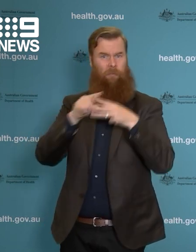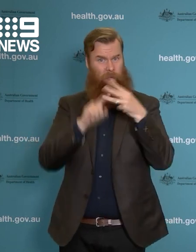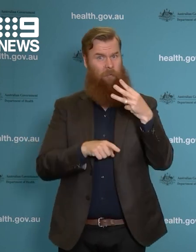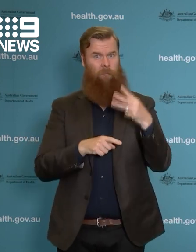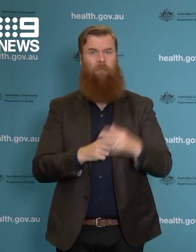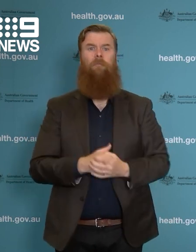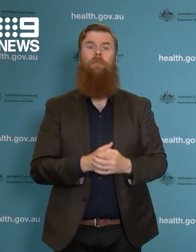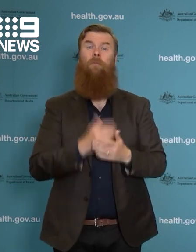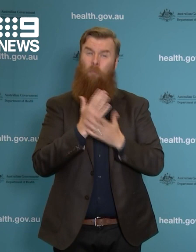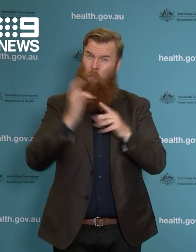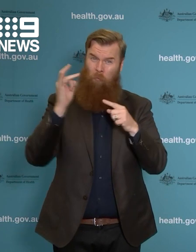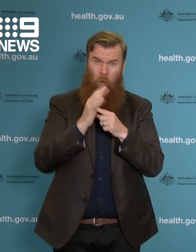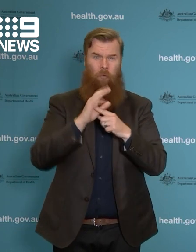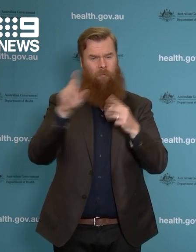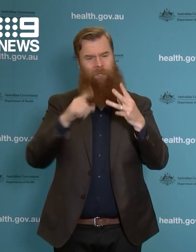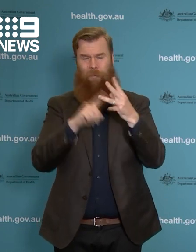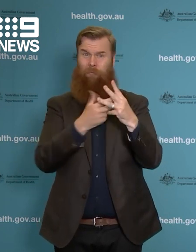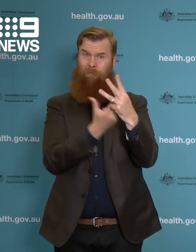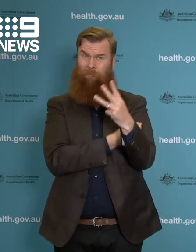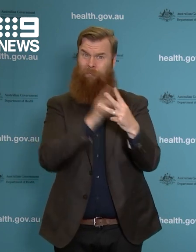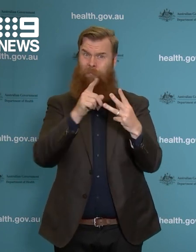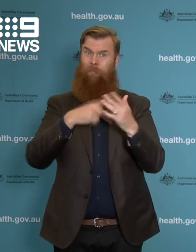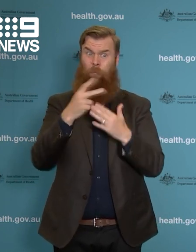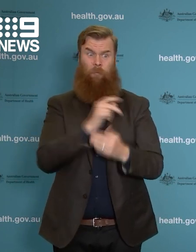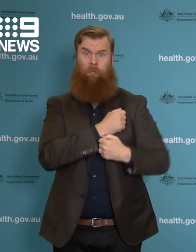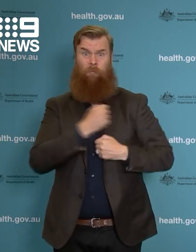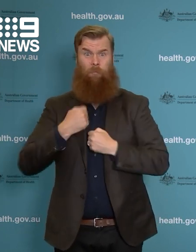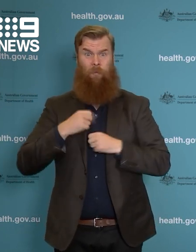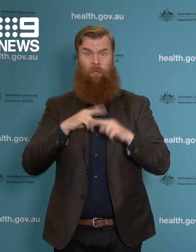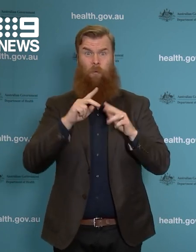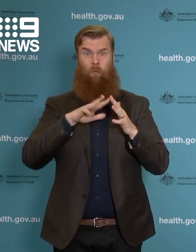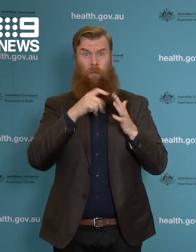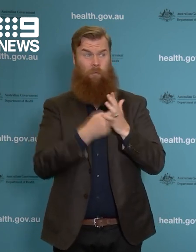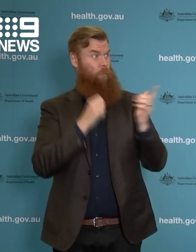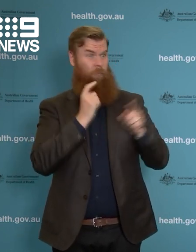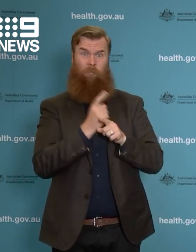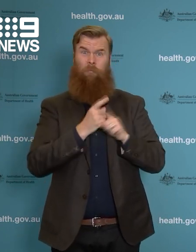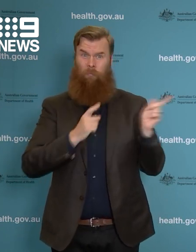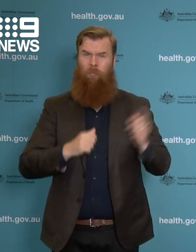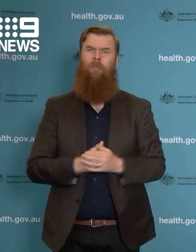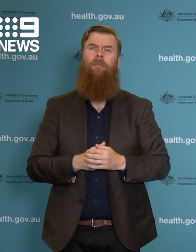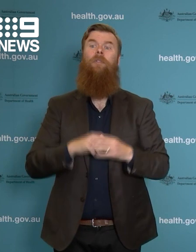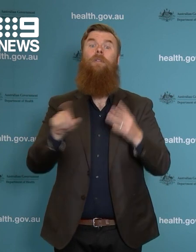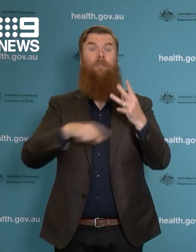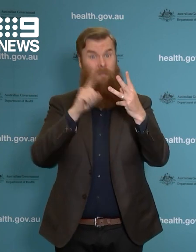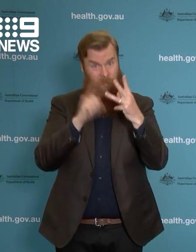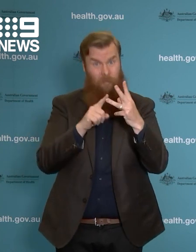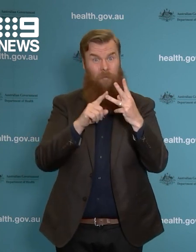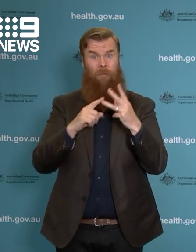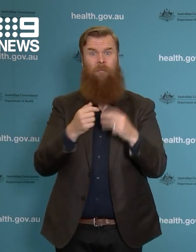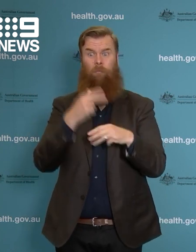Frouin will talk a bit more about that. But just specifically on the booster program, the ATAGI group, the